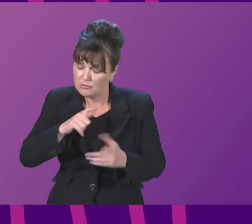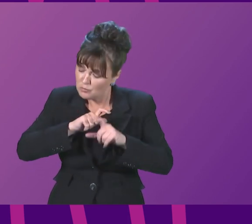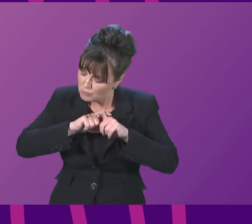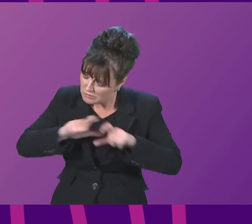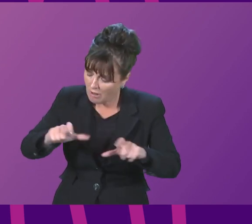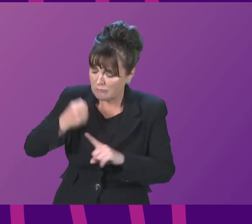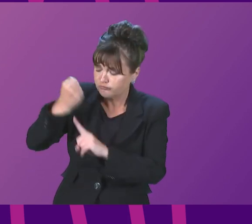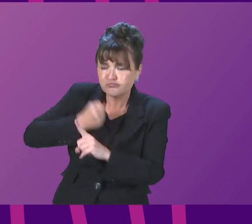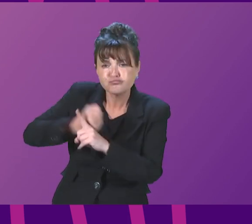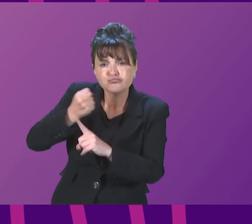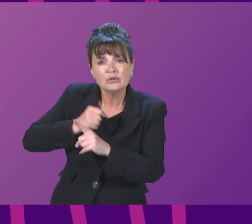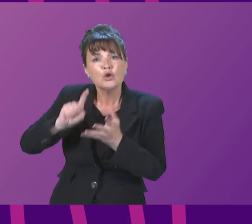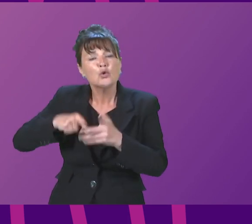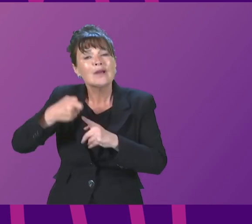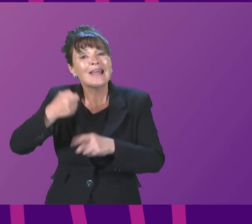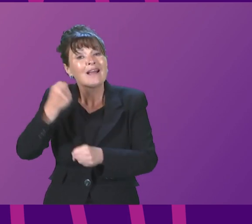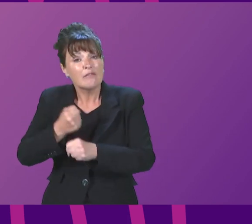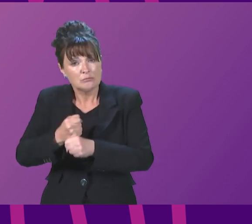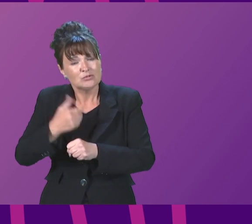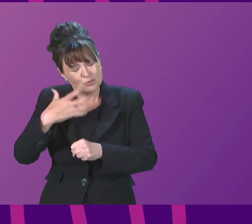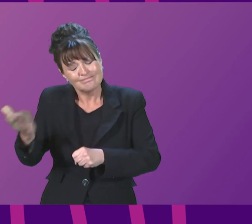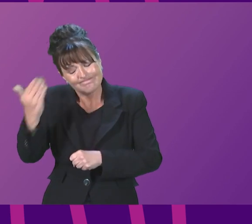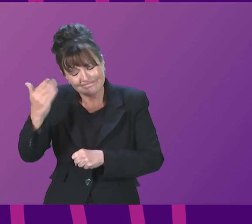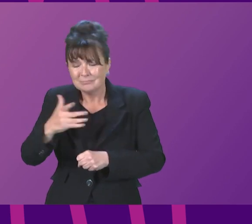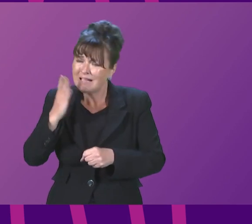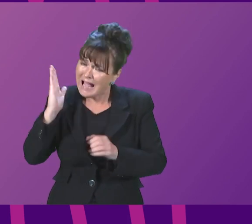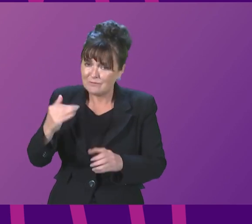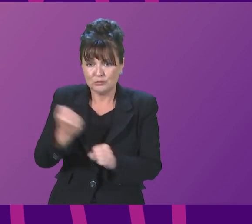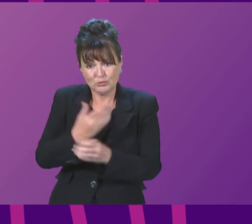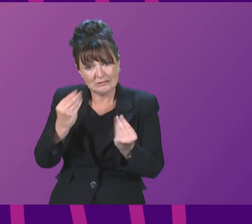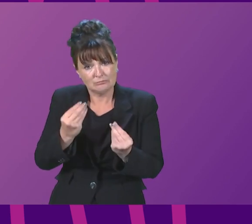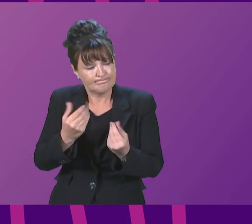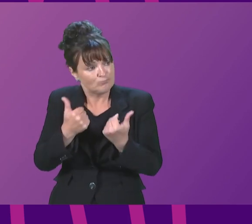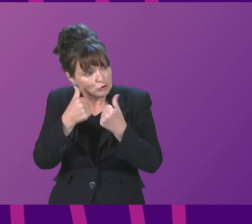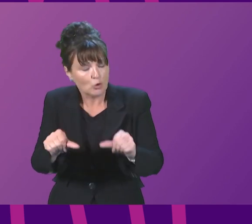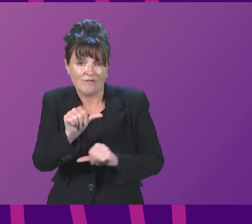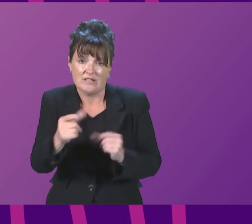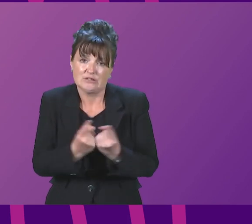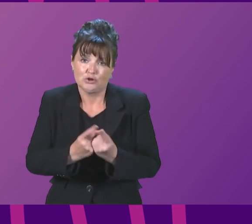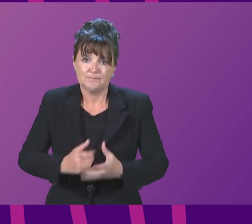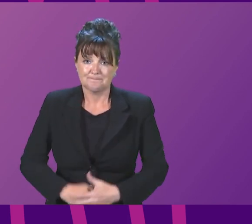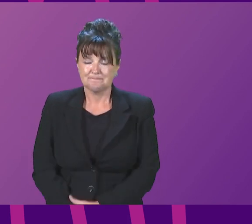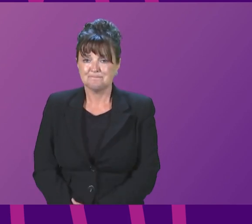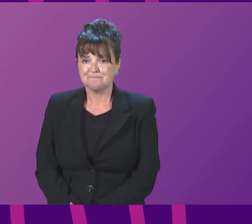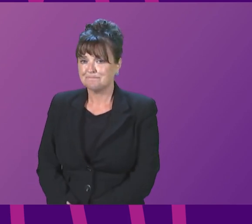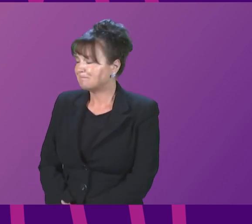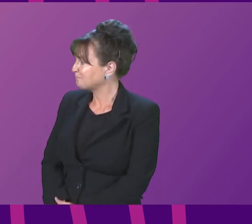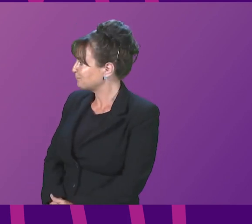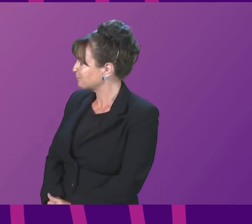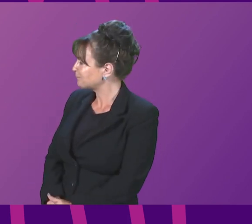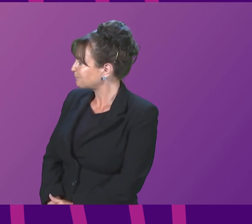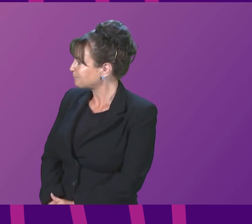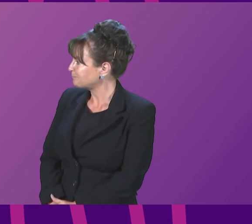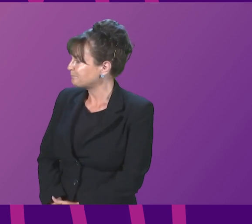comprehensively and urgently take the actions needed to combat it Julian McKay I thank the First Minister for that welcome